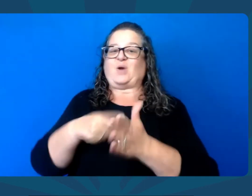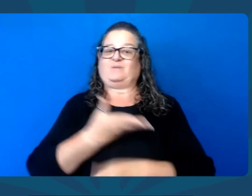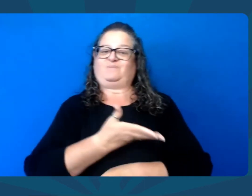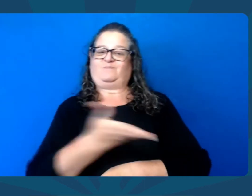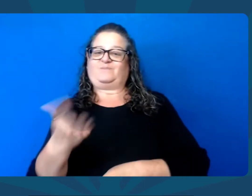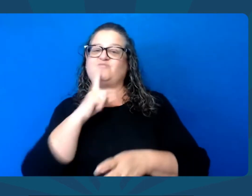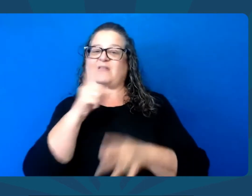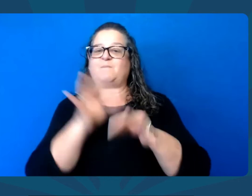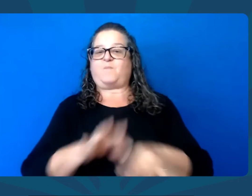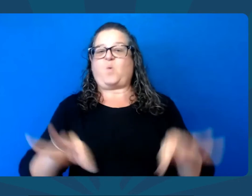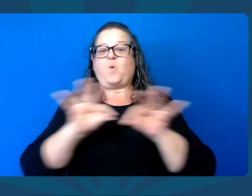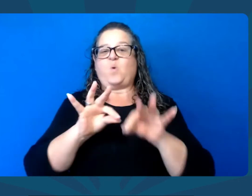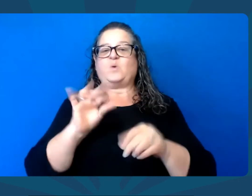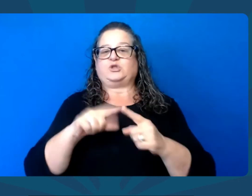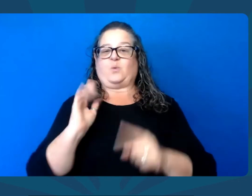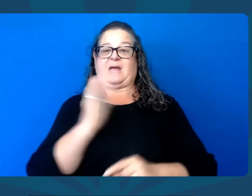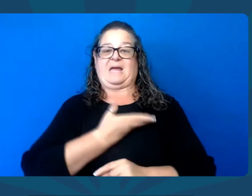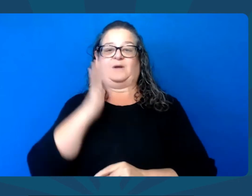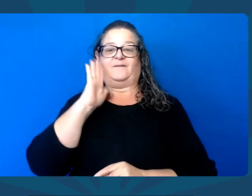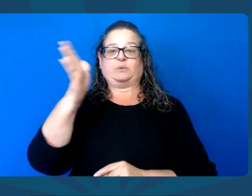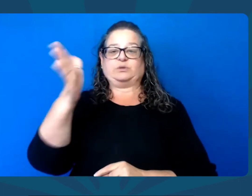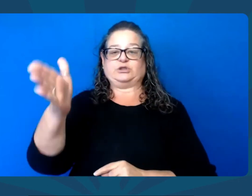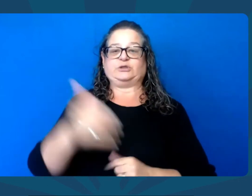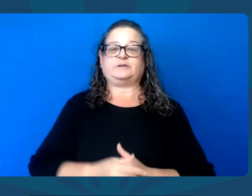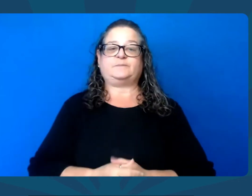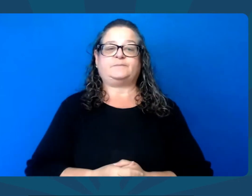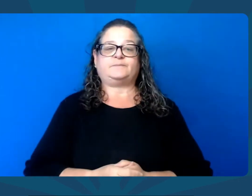teacher pay reflects their importance to our future.